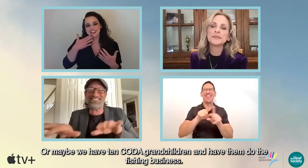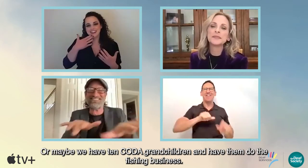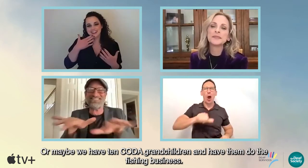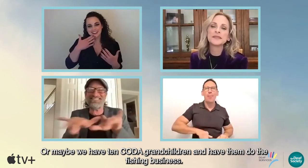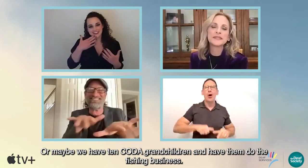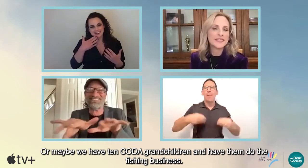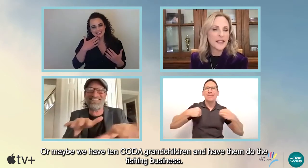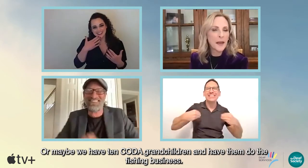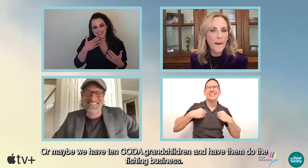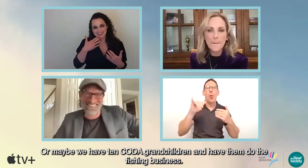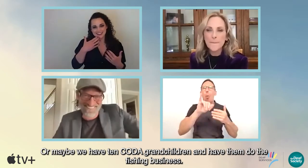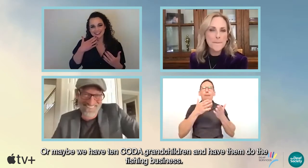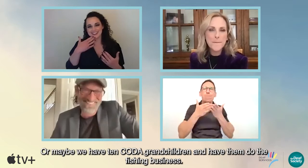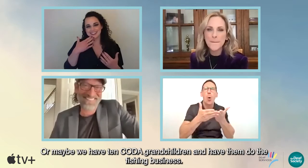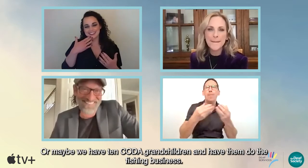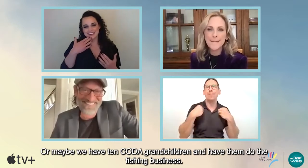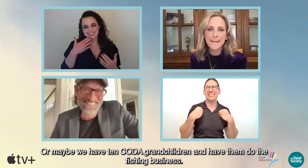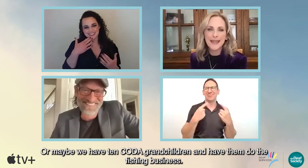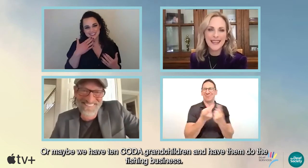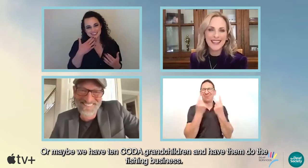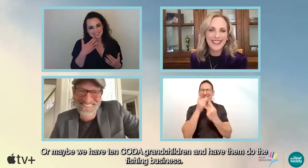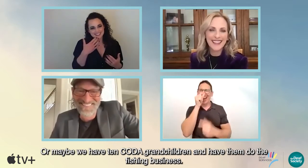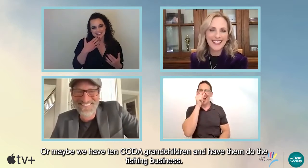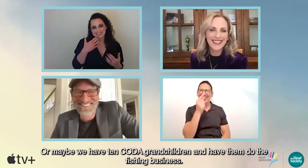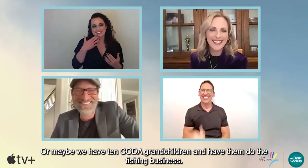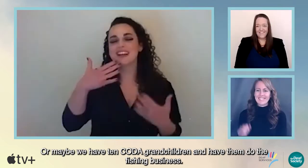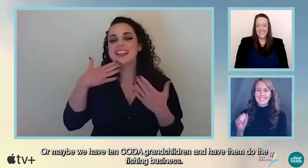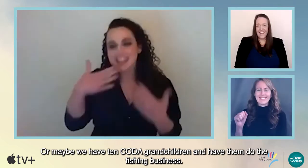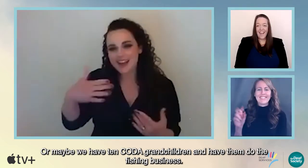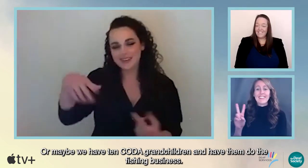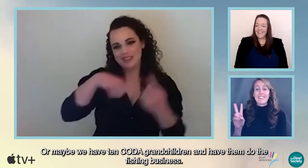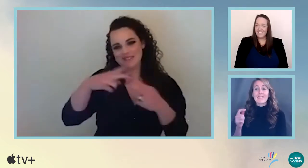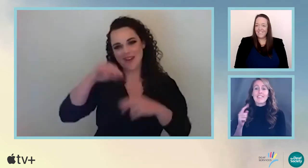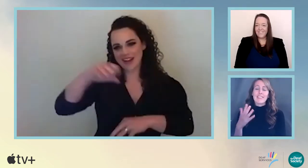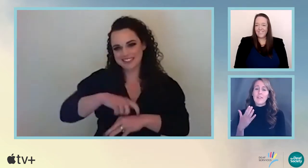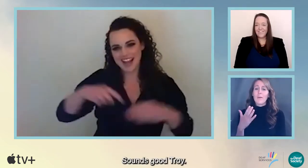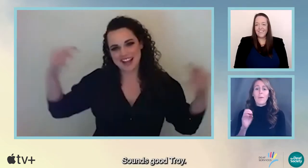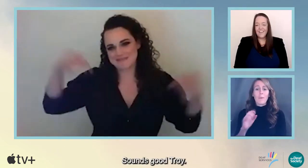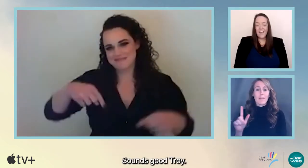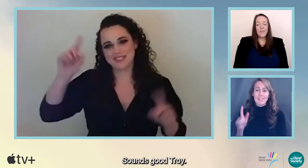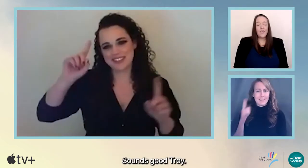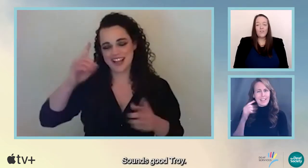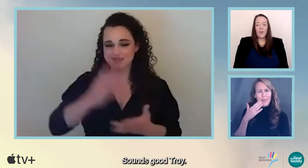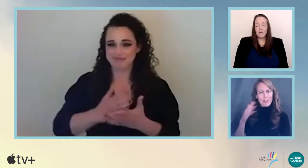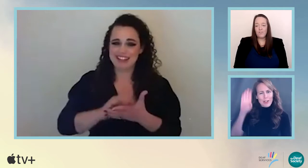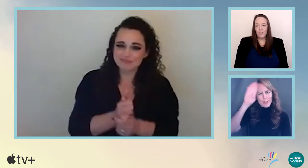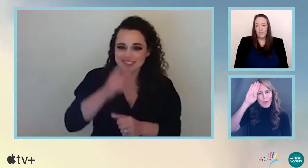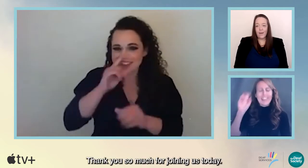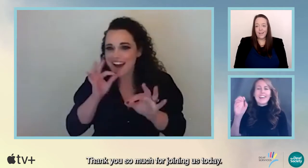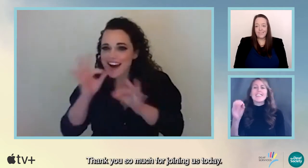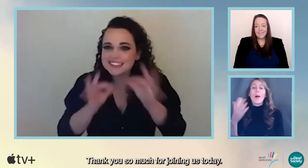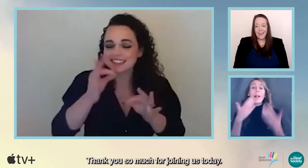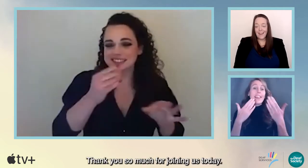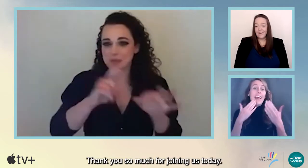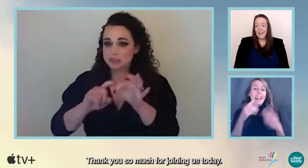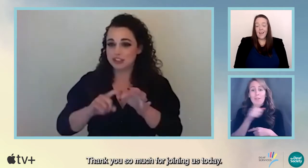You know, and have them do the fishing business. Sounds good, Troy. Thank you so much for joining